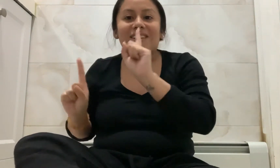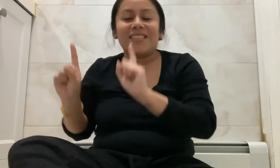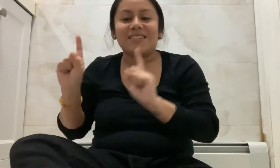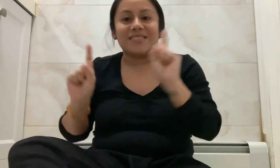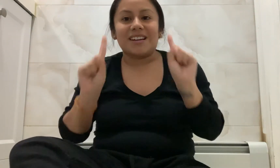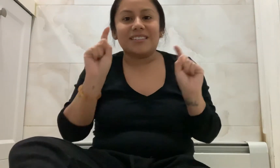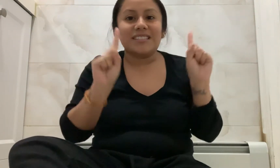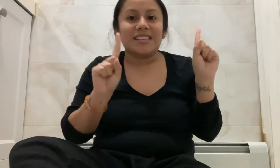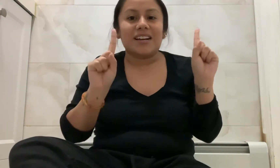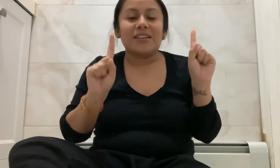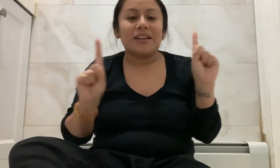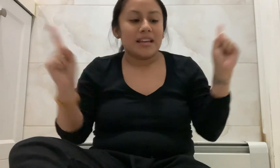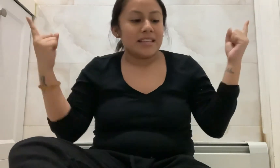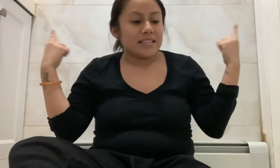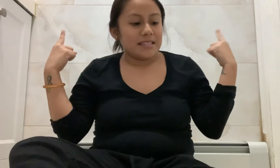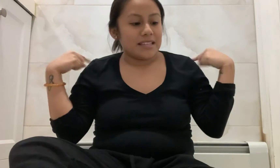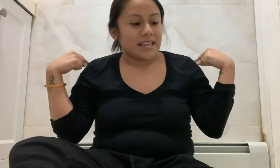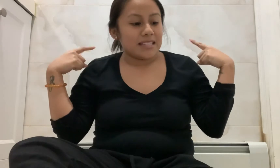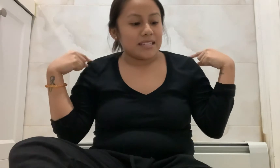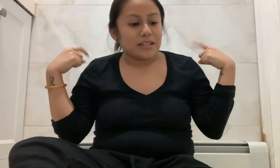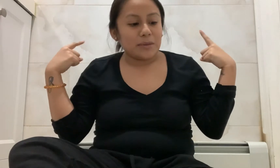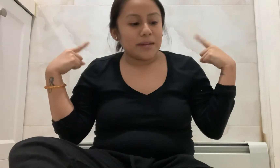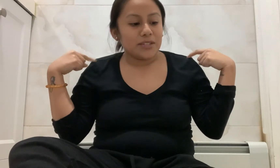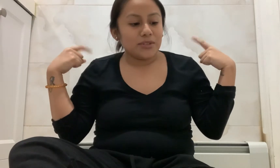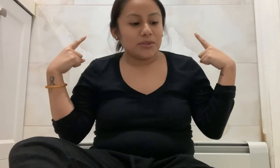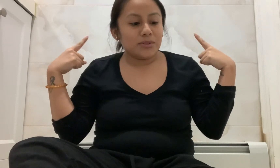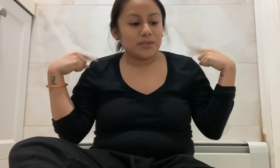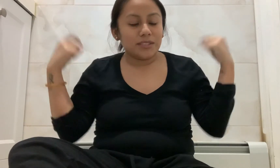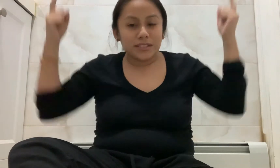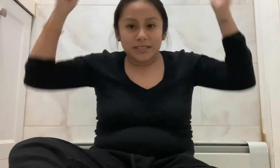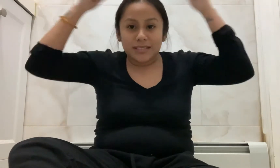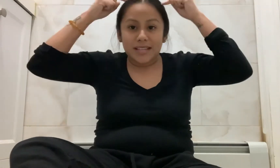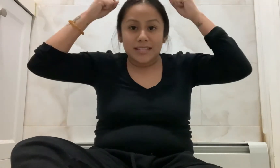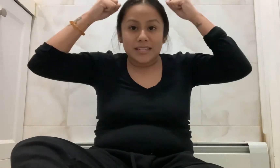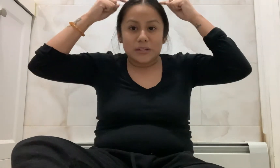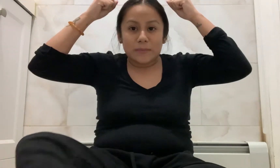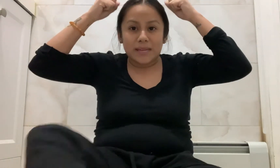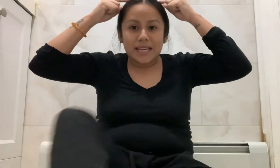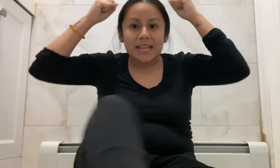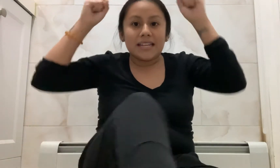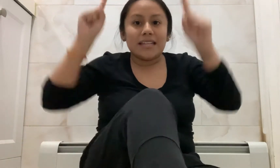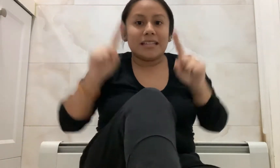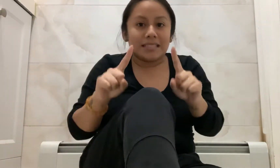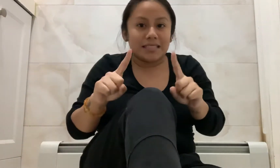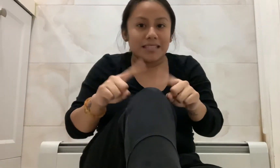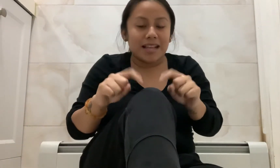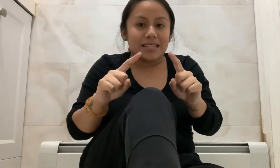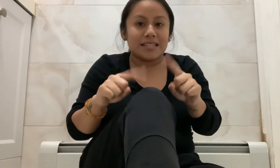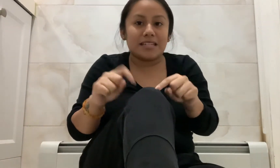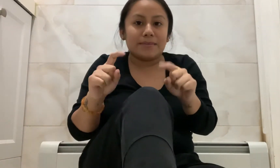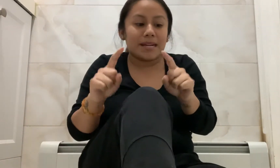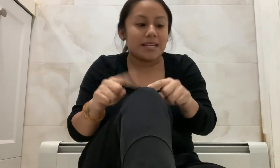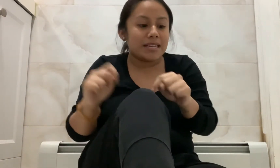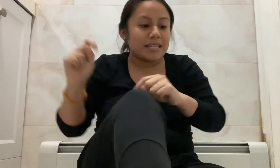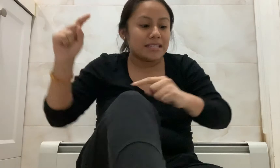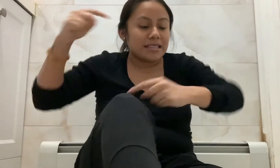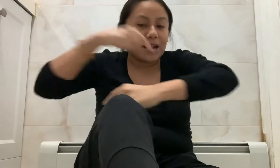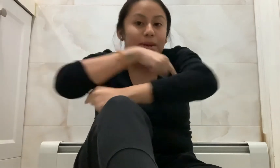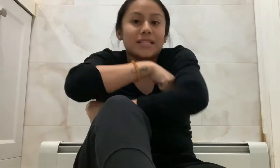around the town. Dancing on my shoulders. Dancing on my head. Dancing on my knees. Now I